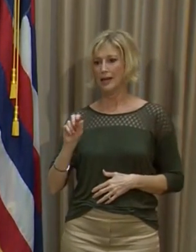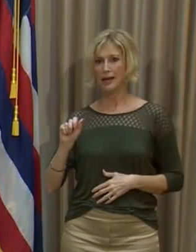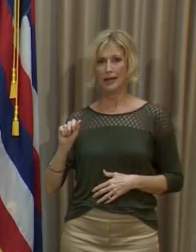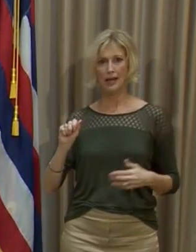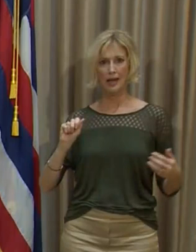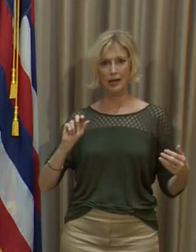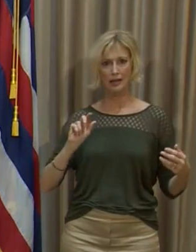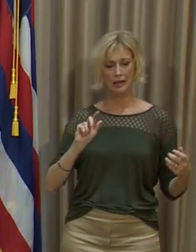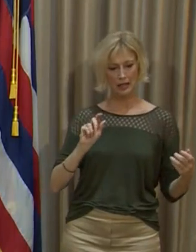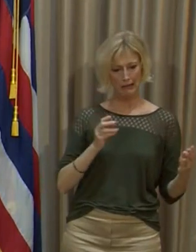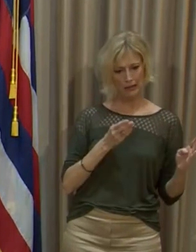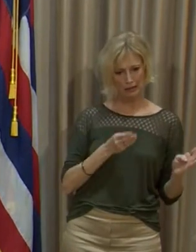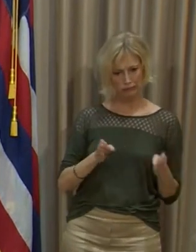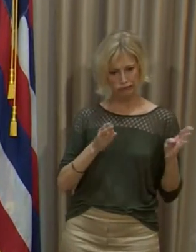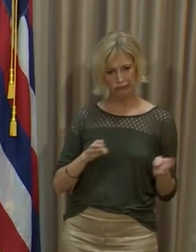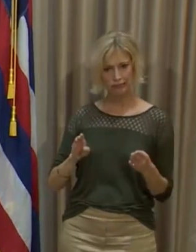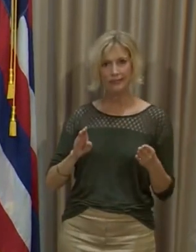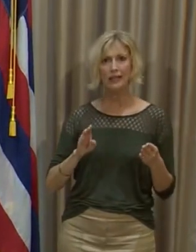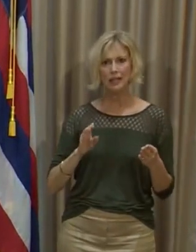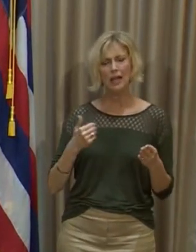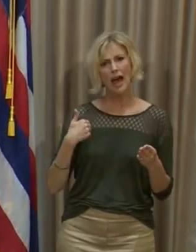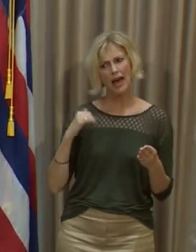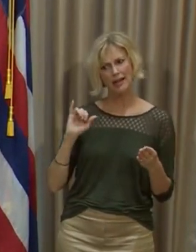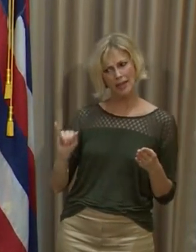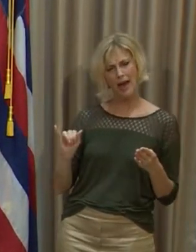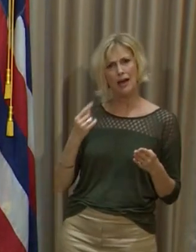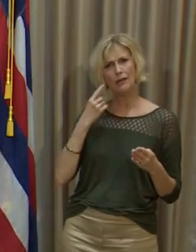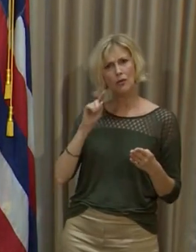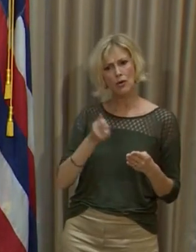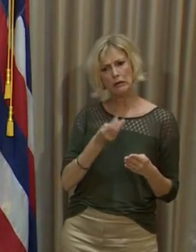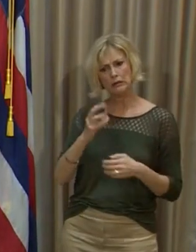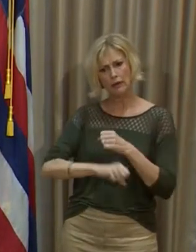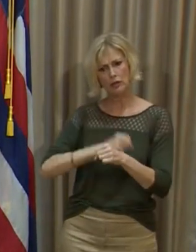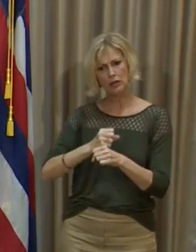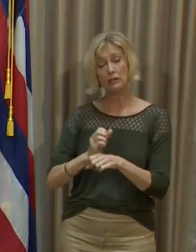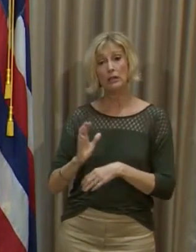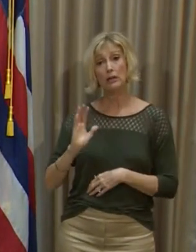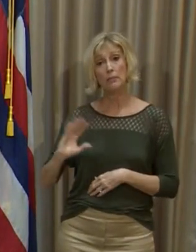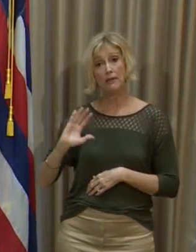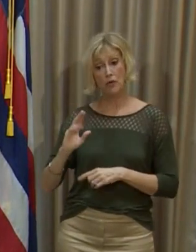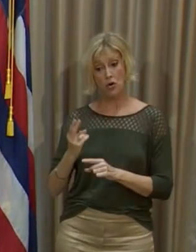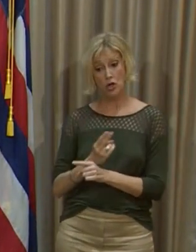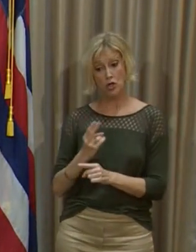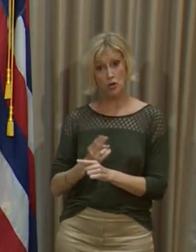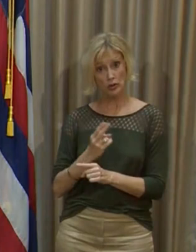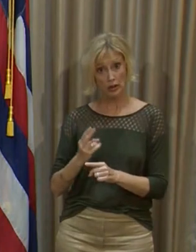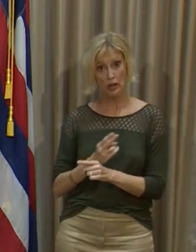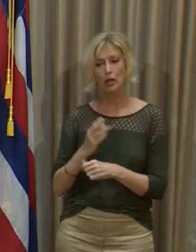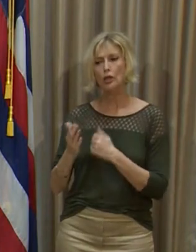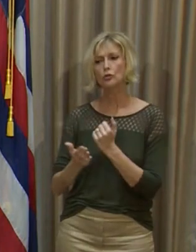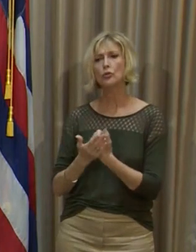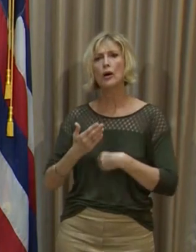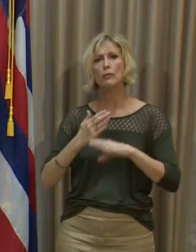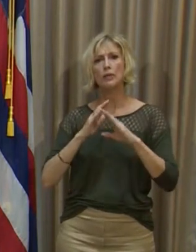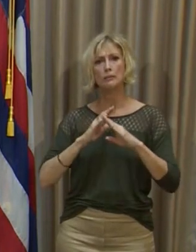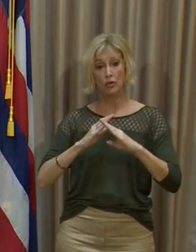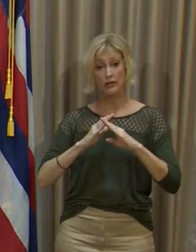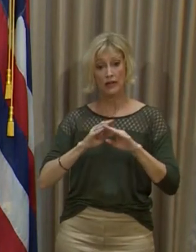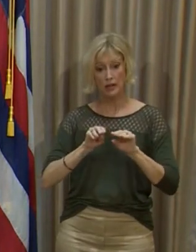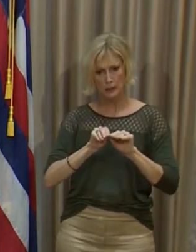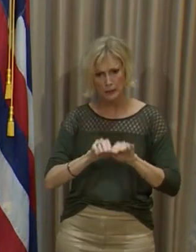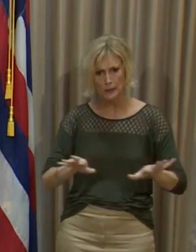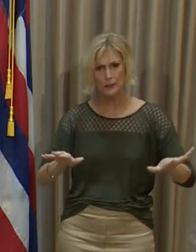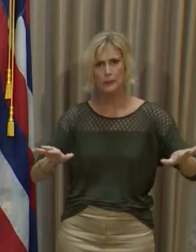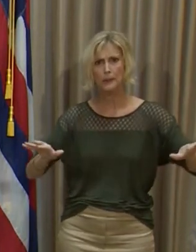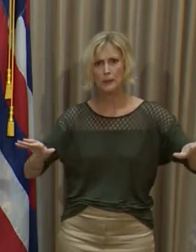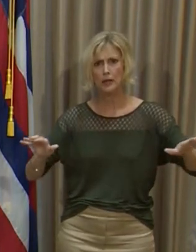genome sequencing. It's a tool we've had for several years. And in the past, we have used this to track spread of other infectious diseases and